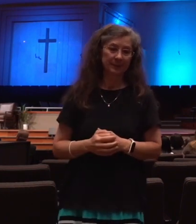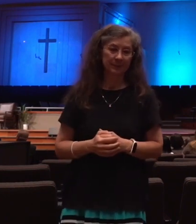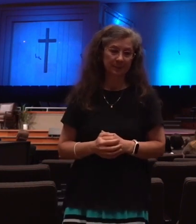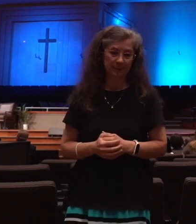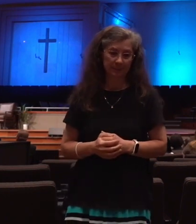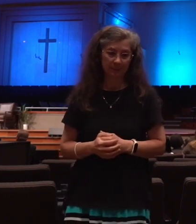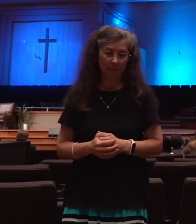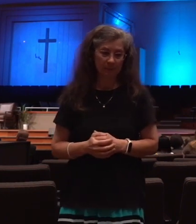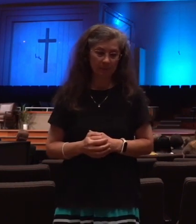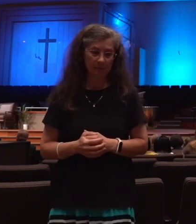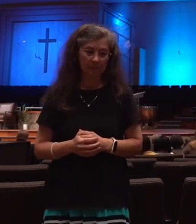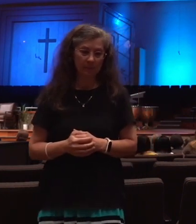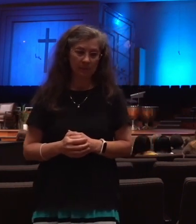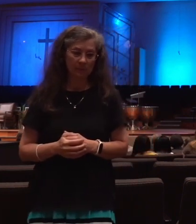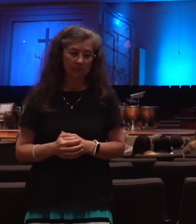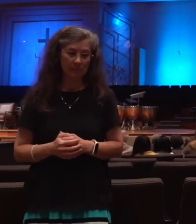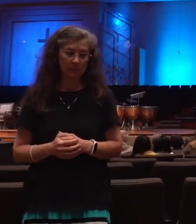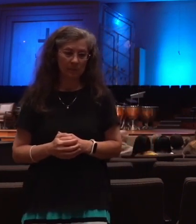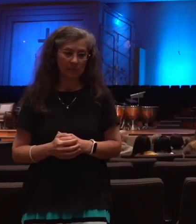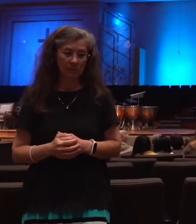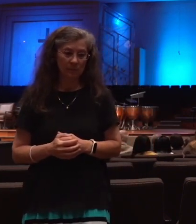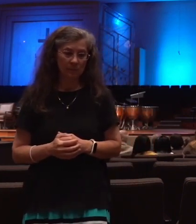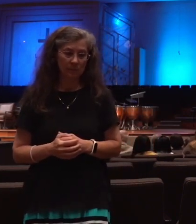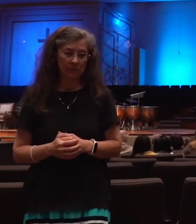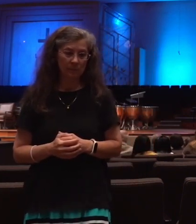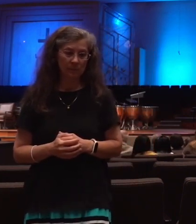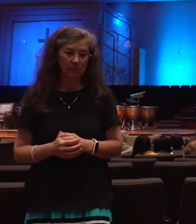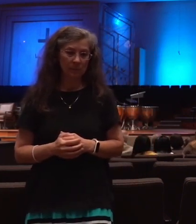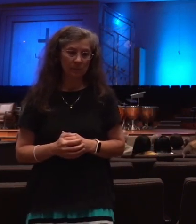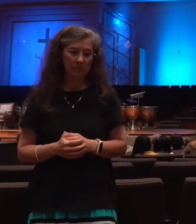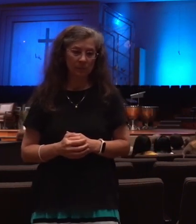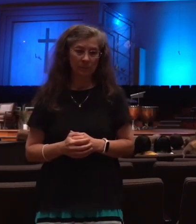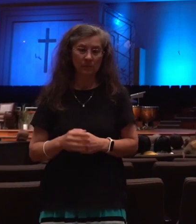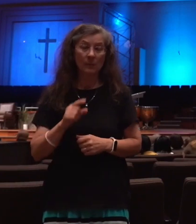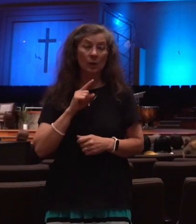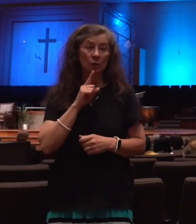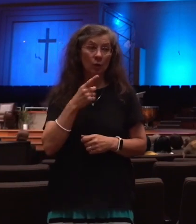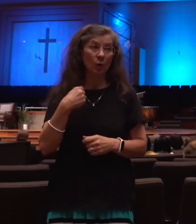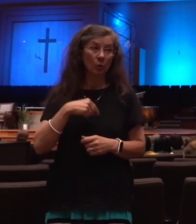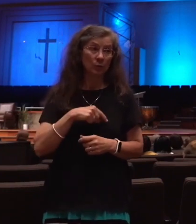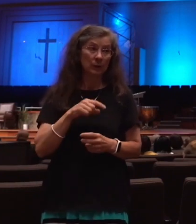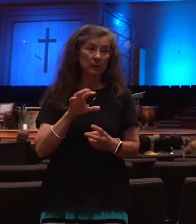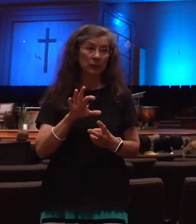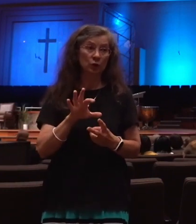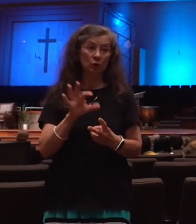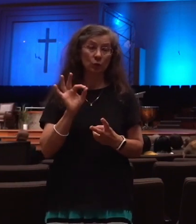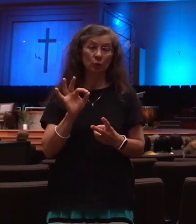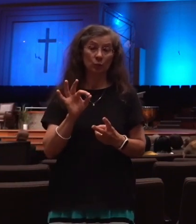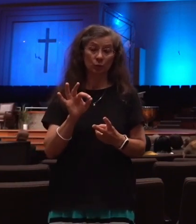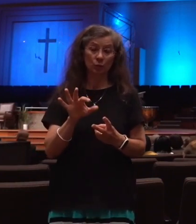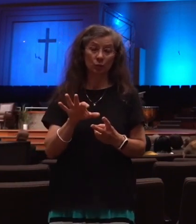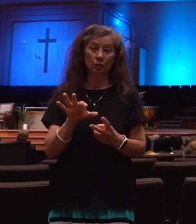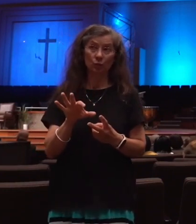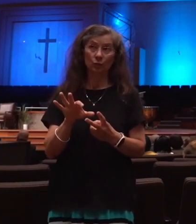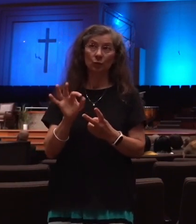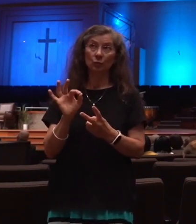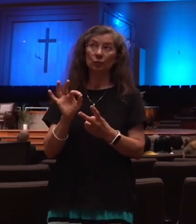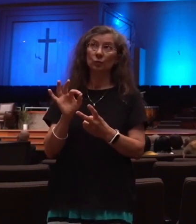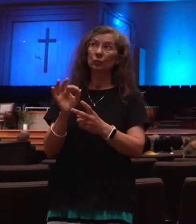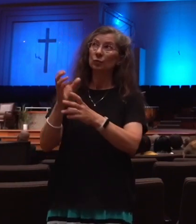And so we have choices to make based upon this. I hope you'll take time